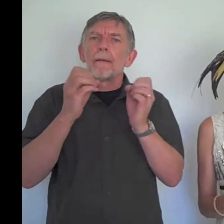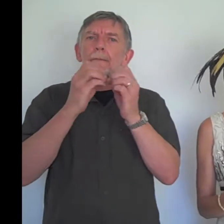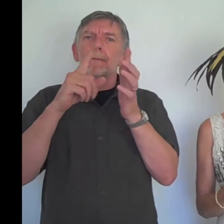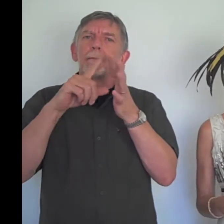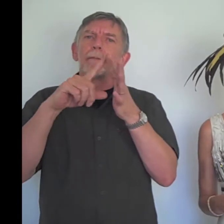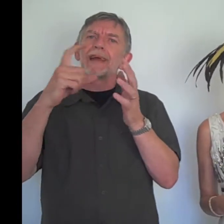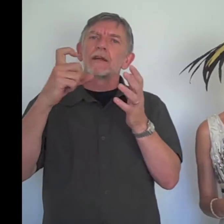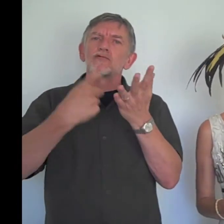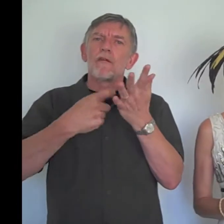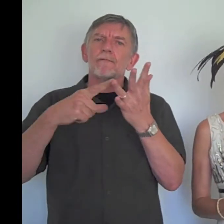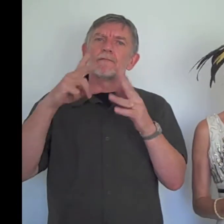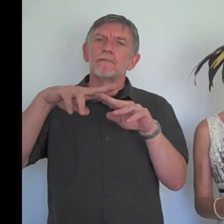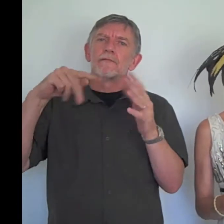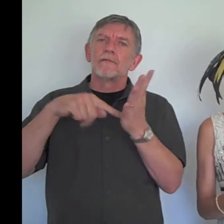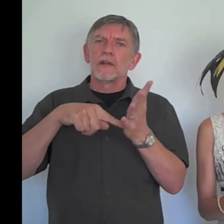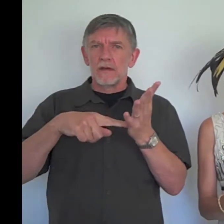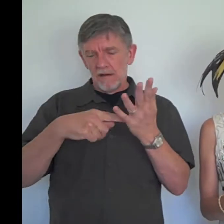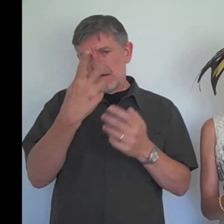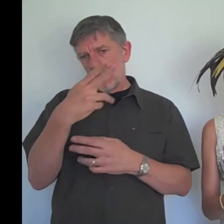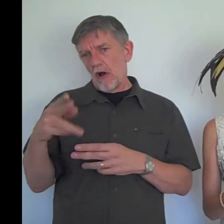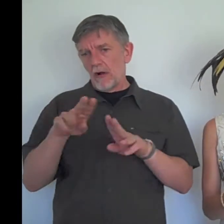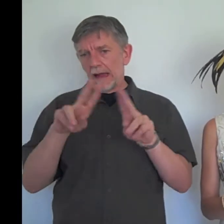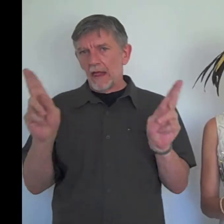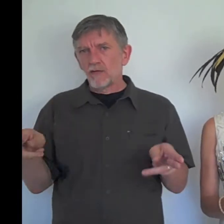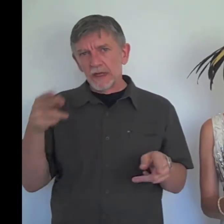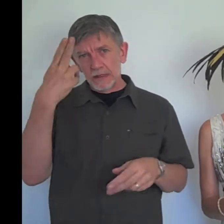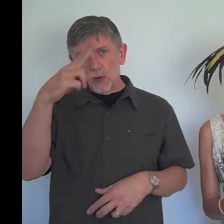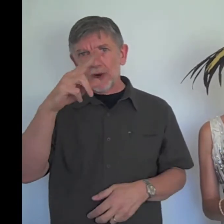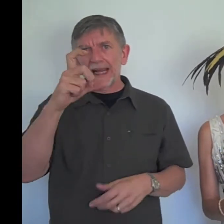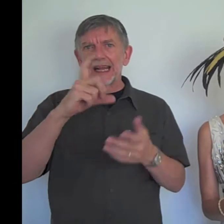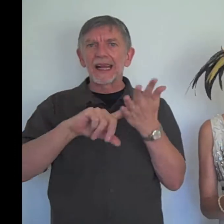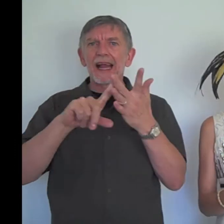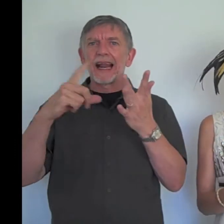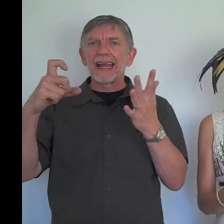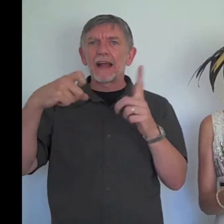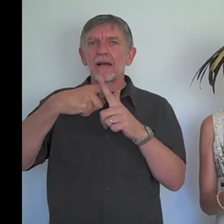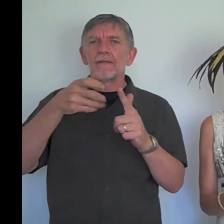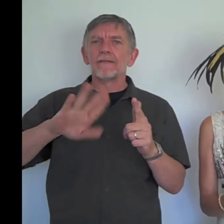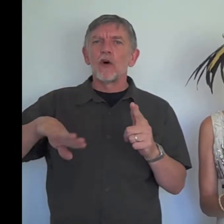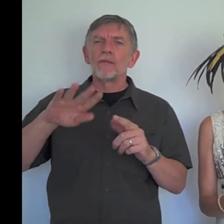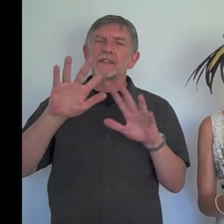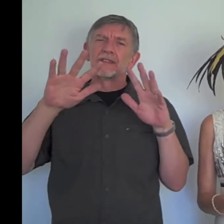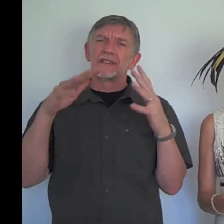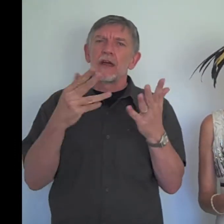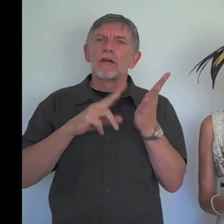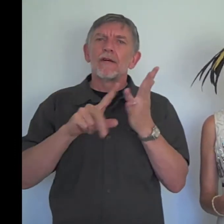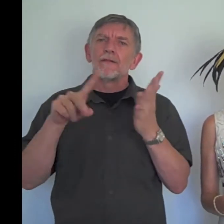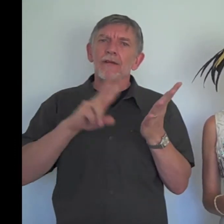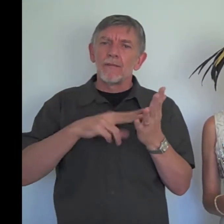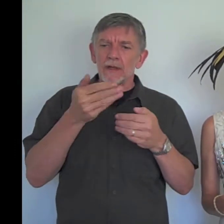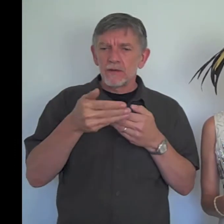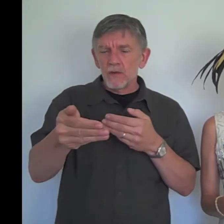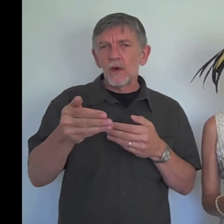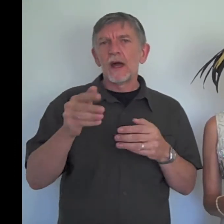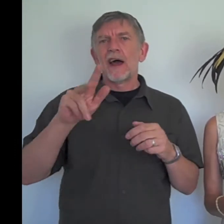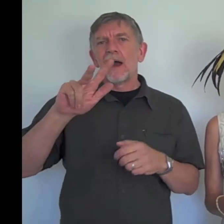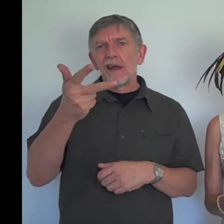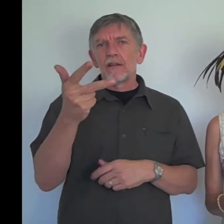The exhibition is called Click and it is from the 10th of November to the 8th of December and I'm going to be there every